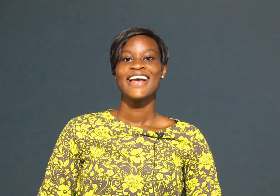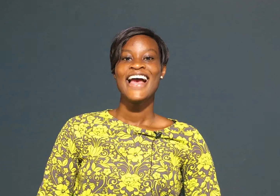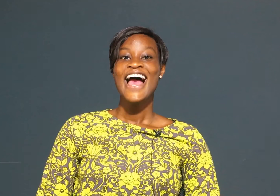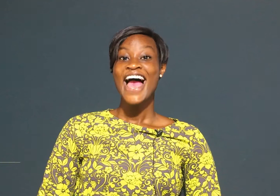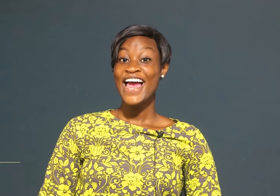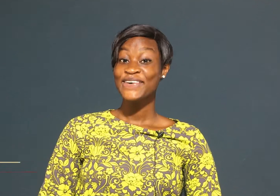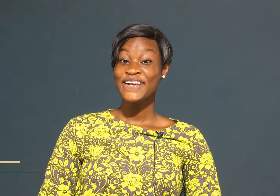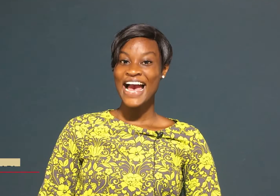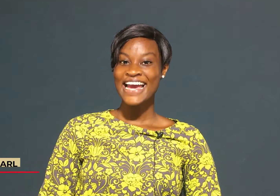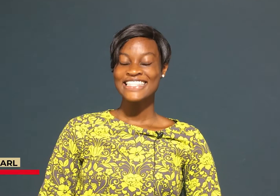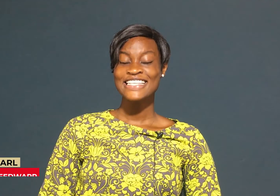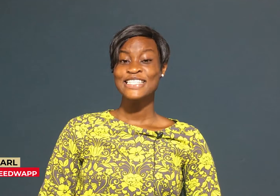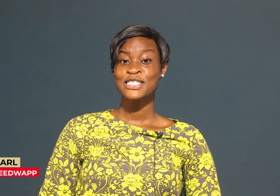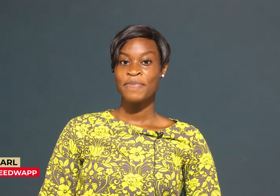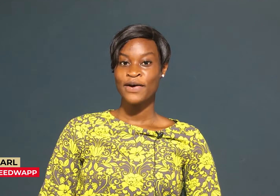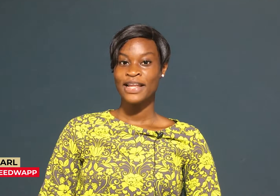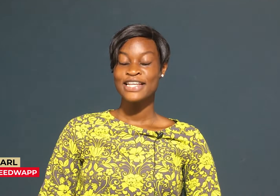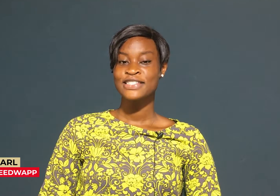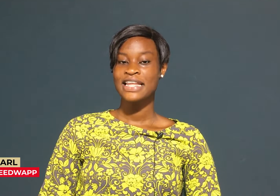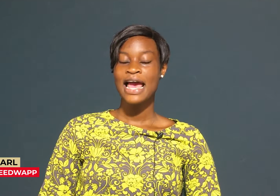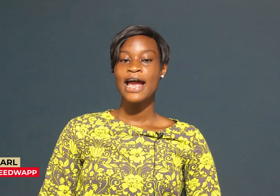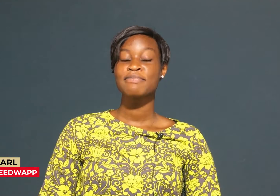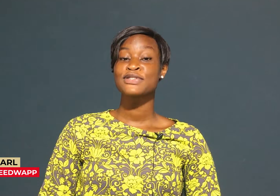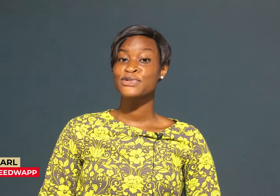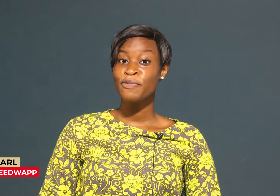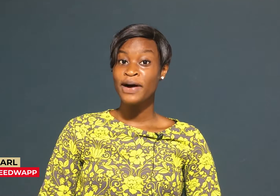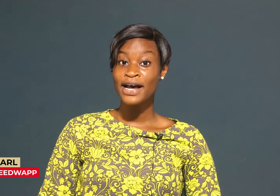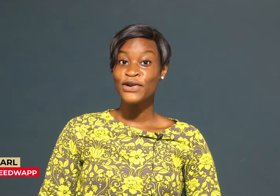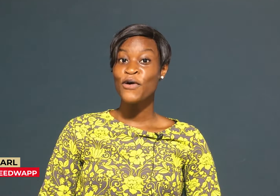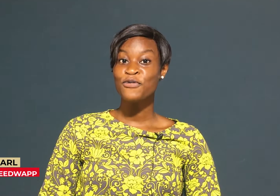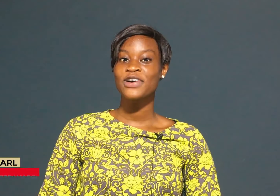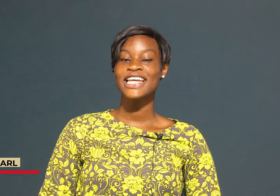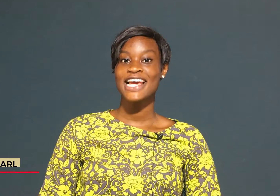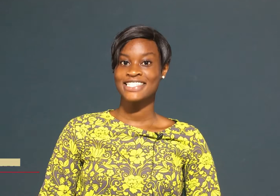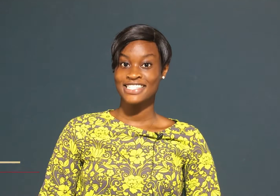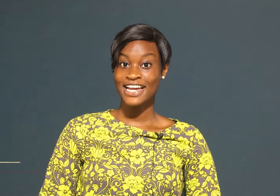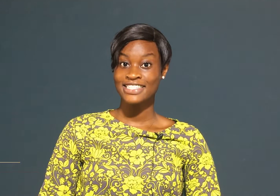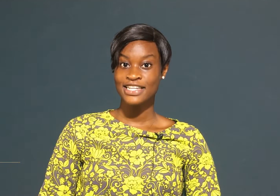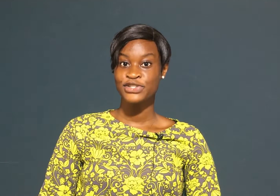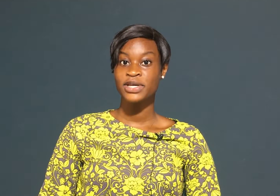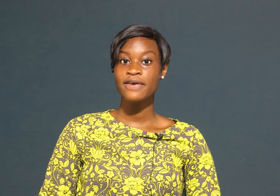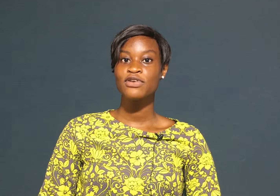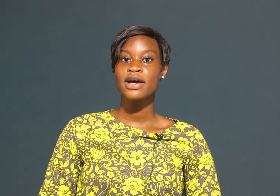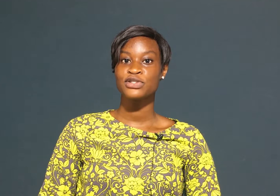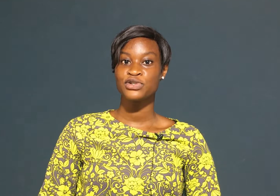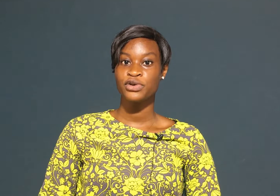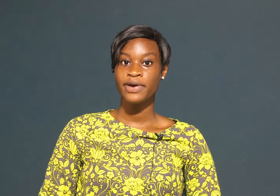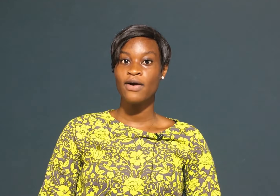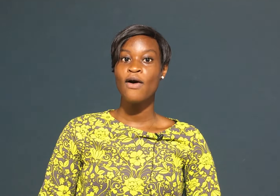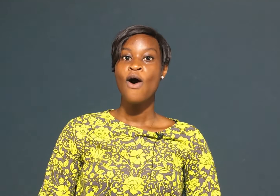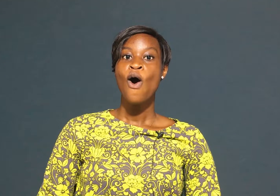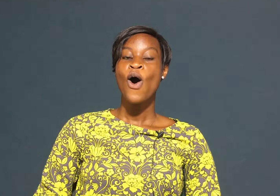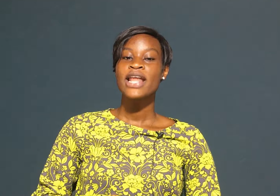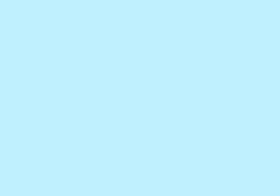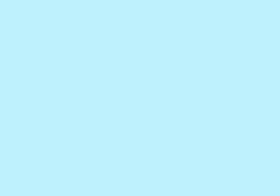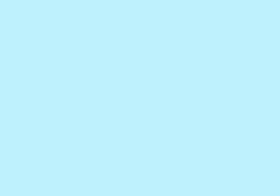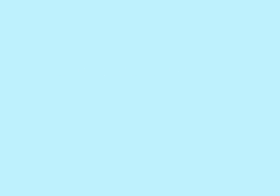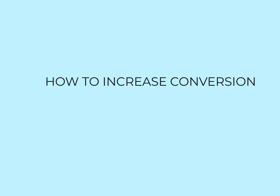hello guys this is pel and today i am super and overly excited to give you a tutorial on how to